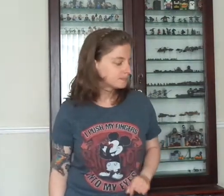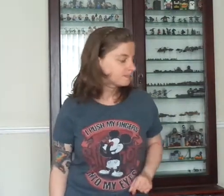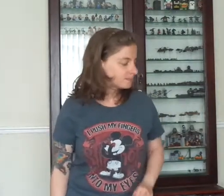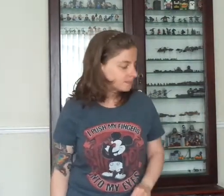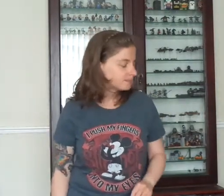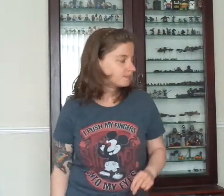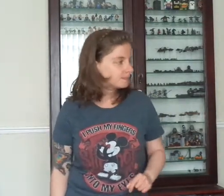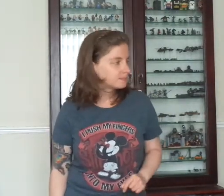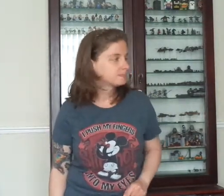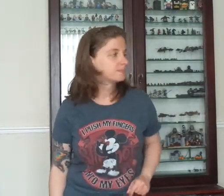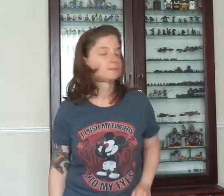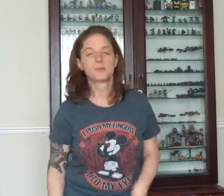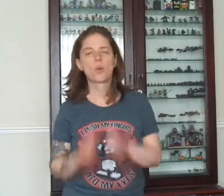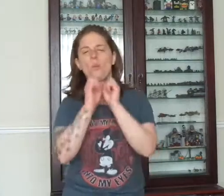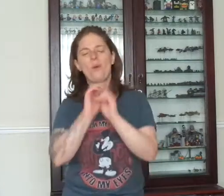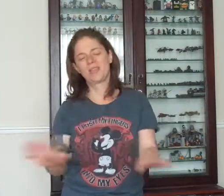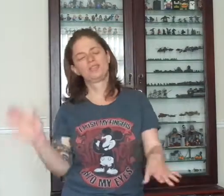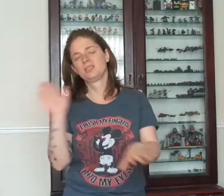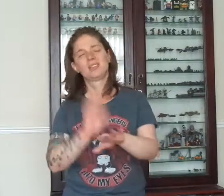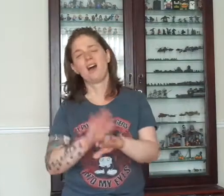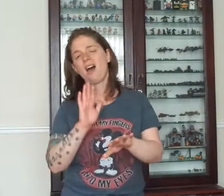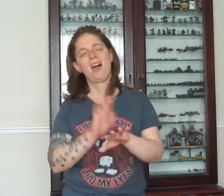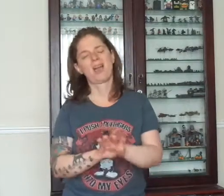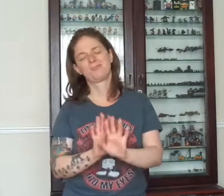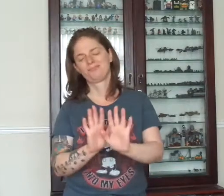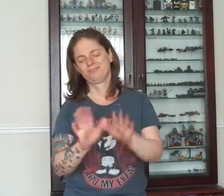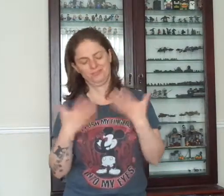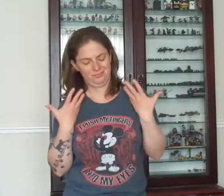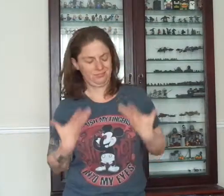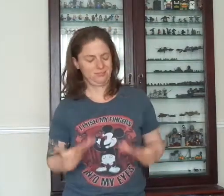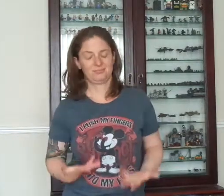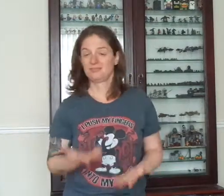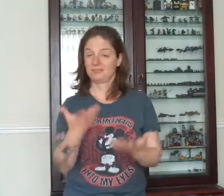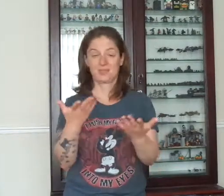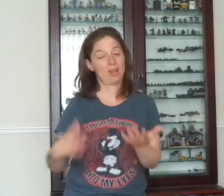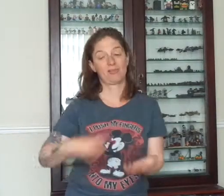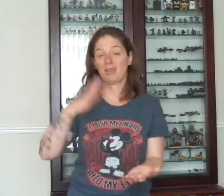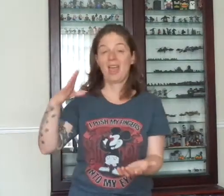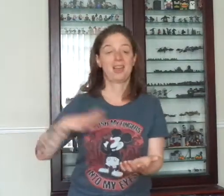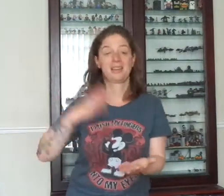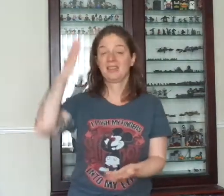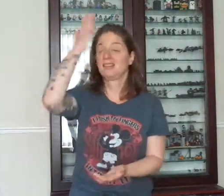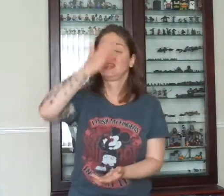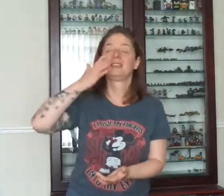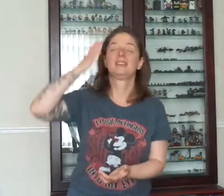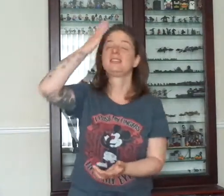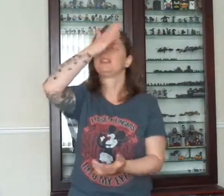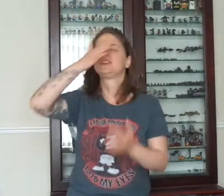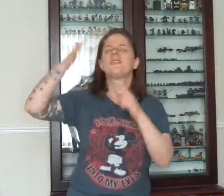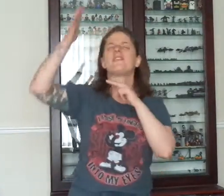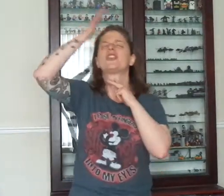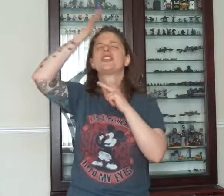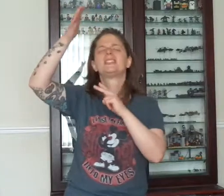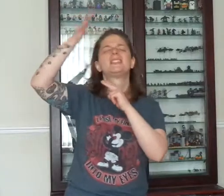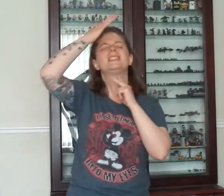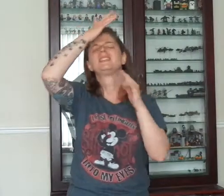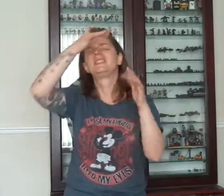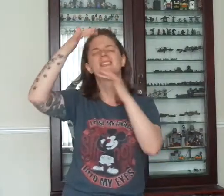So waste your time on me, you're already the voice inside my head.